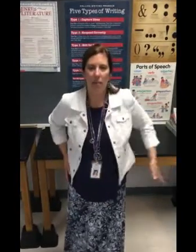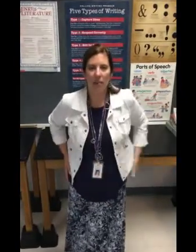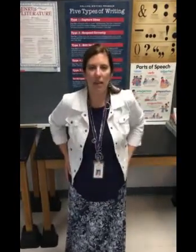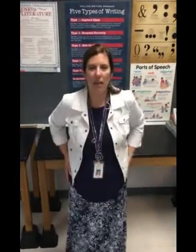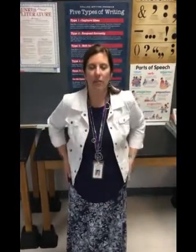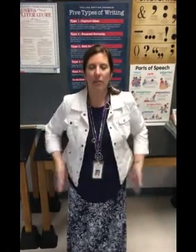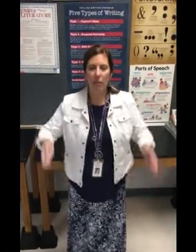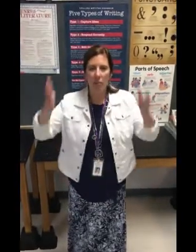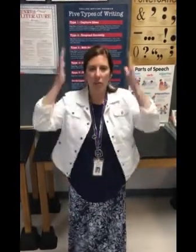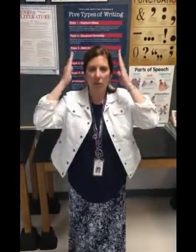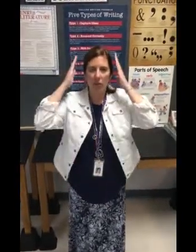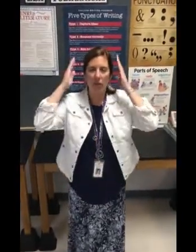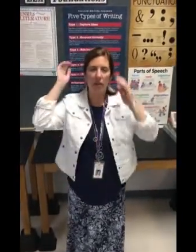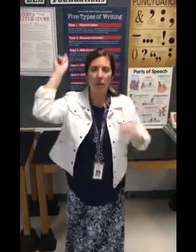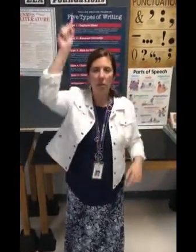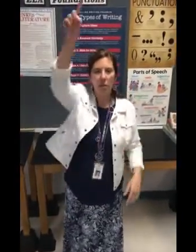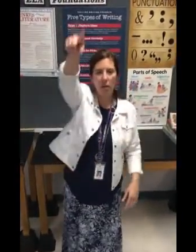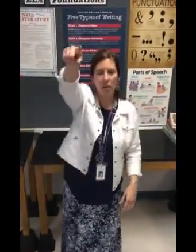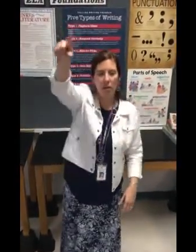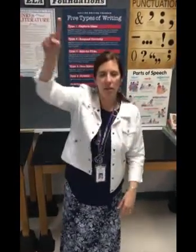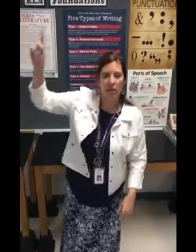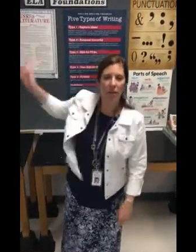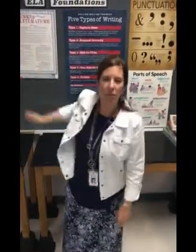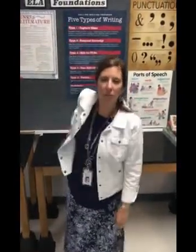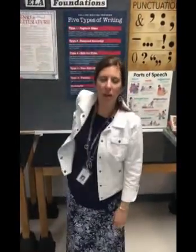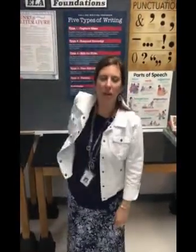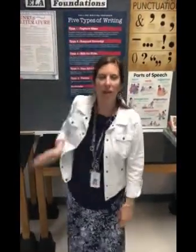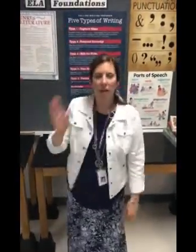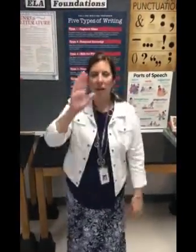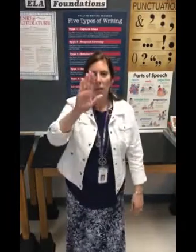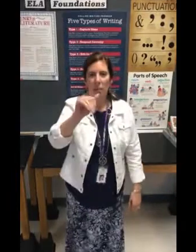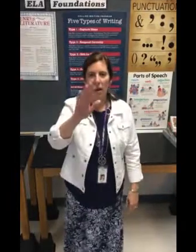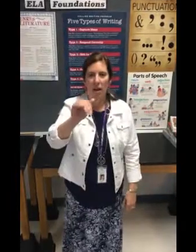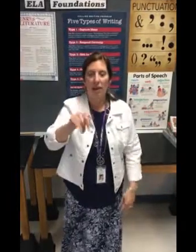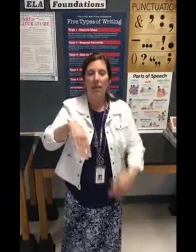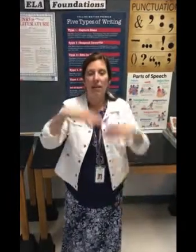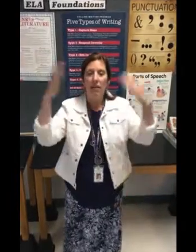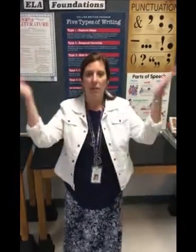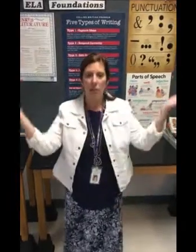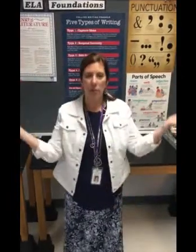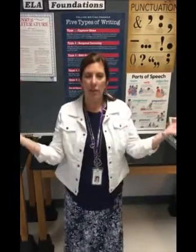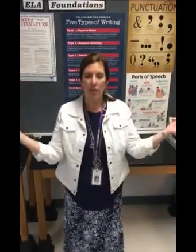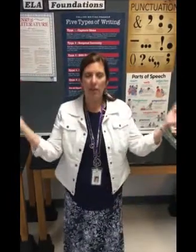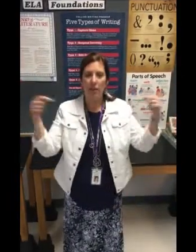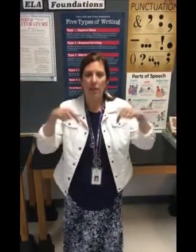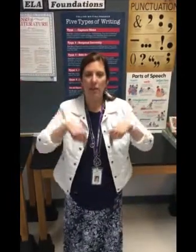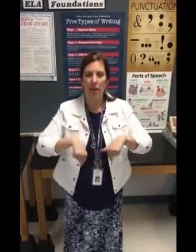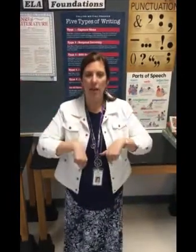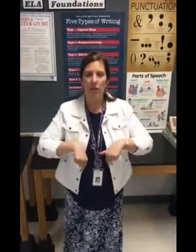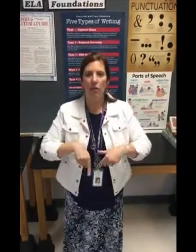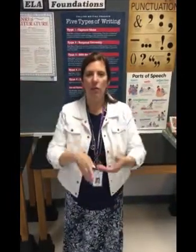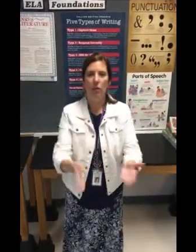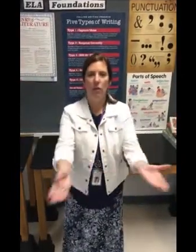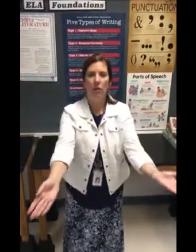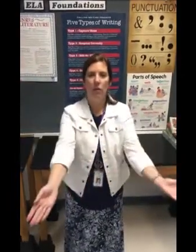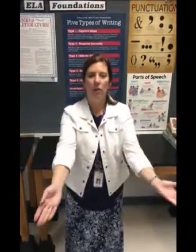Besides. Between. Beyond. But. By. Despite. Down. During.